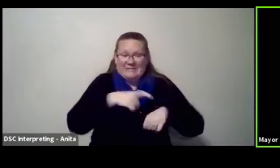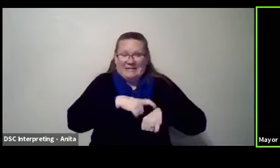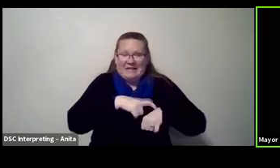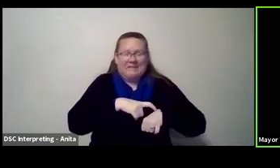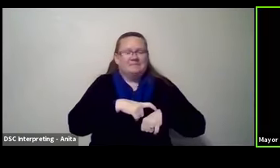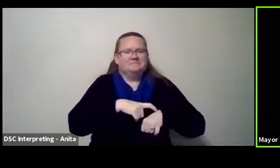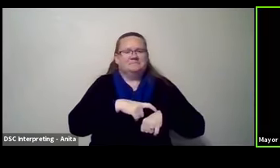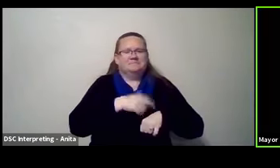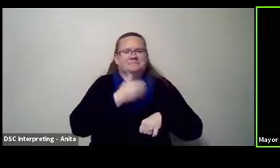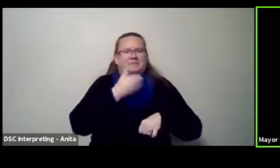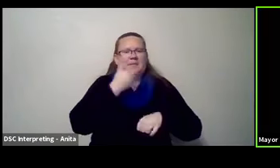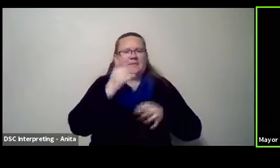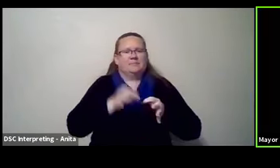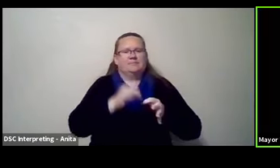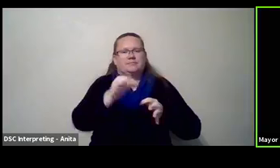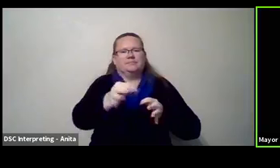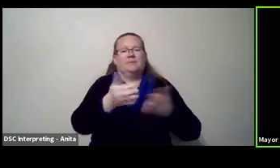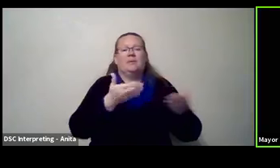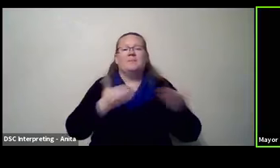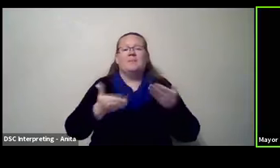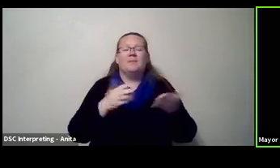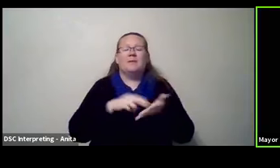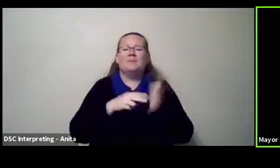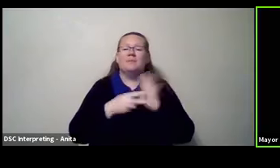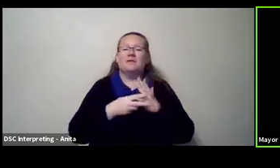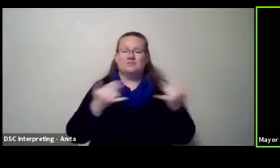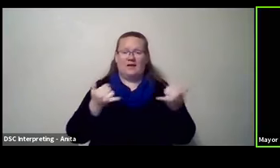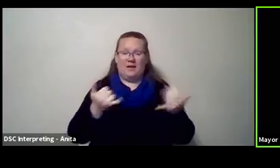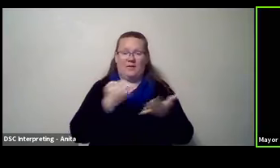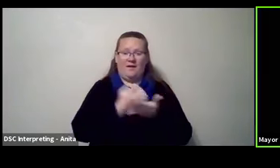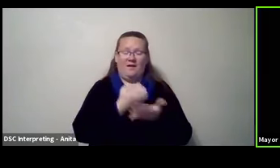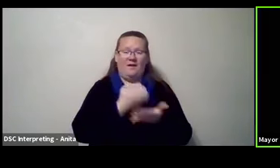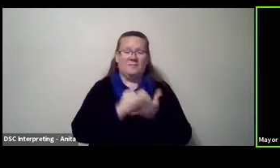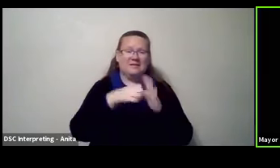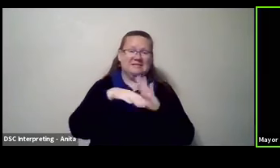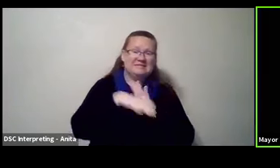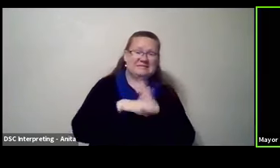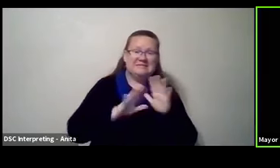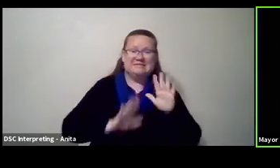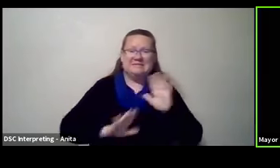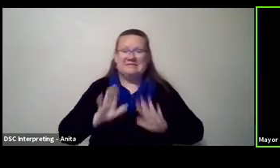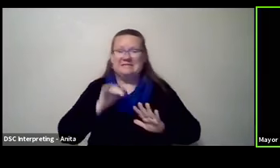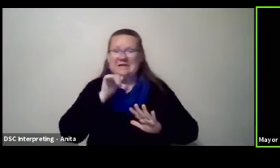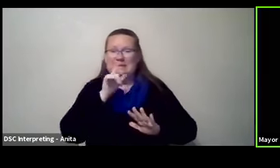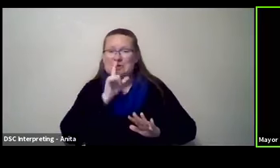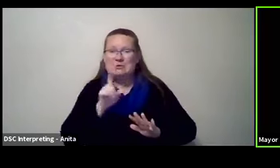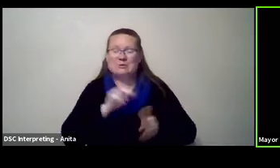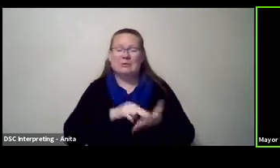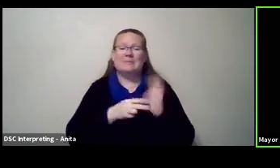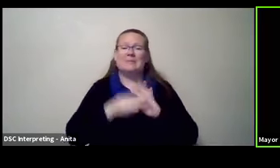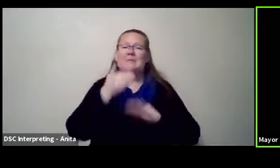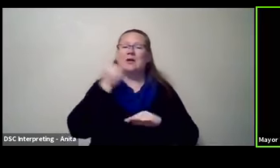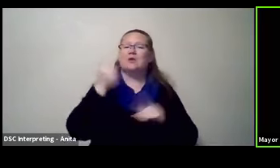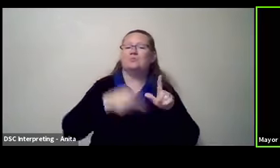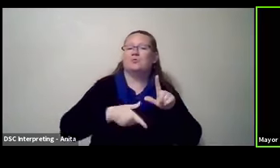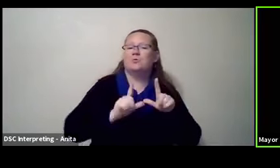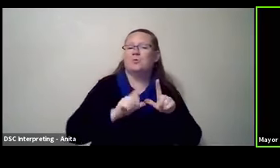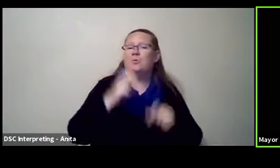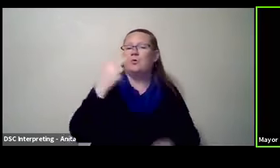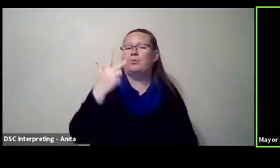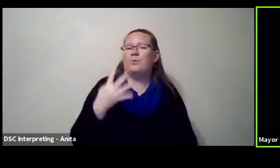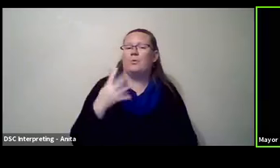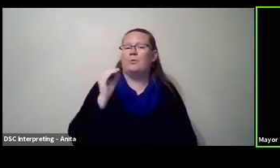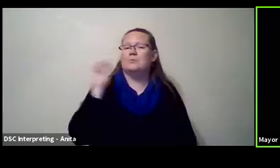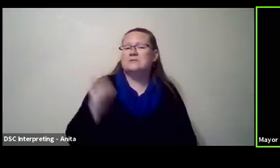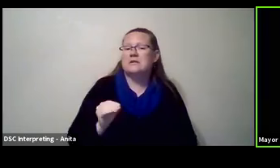be at a time of economic uncertainty, uh, where citizens just want to renew that three quarter percent and let's take it a day at a time.